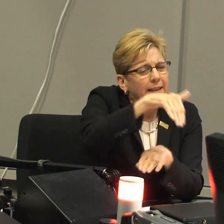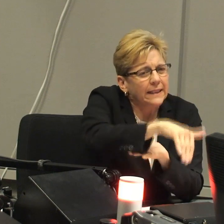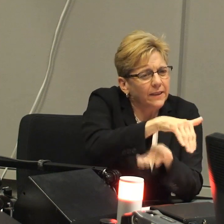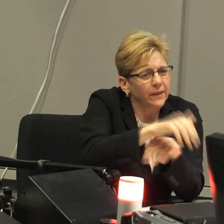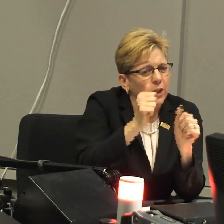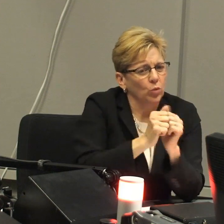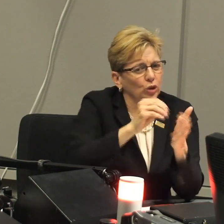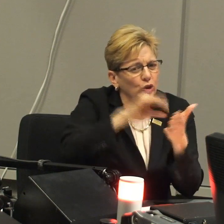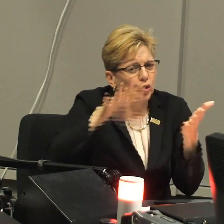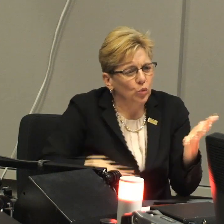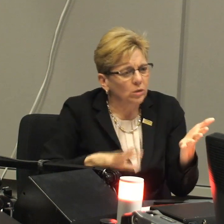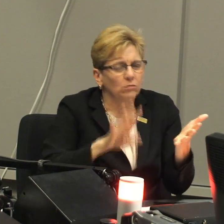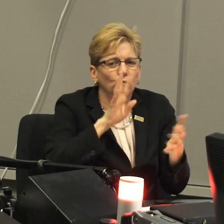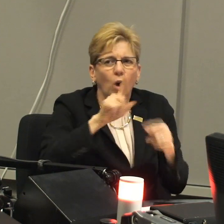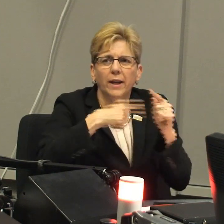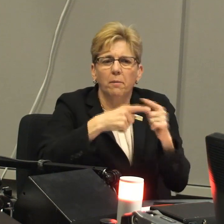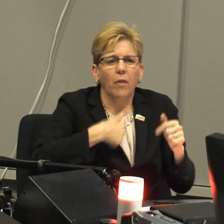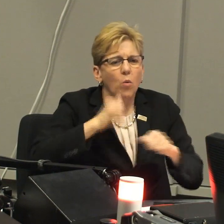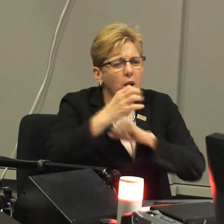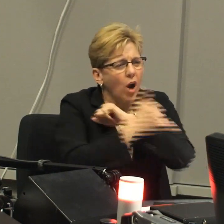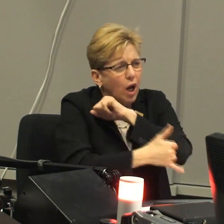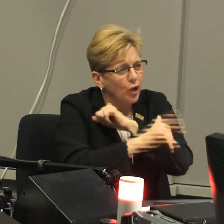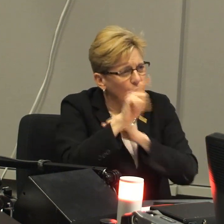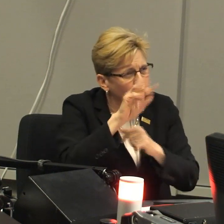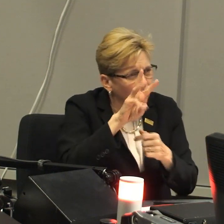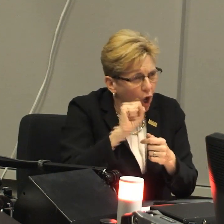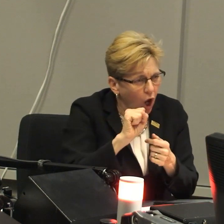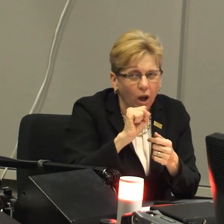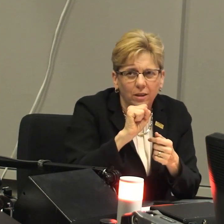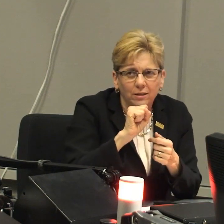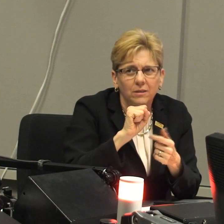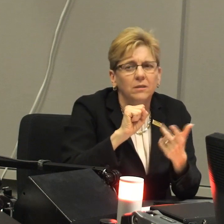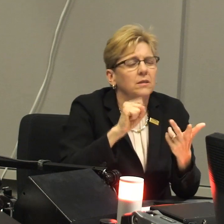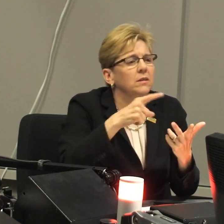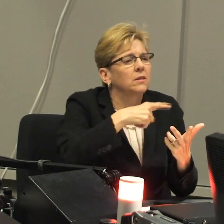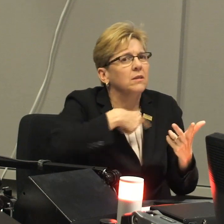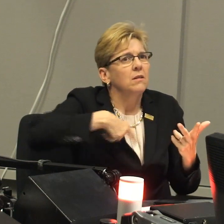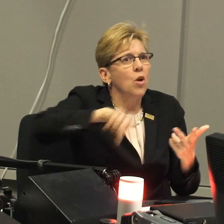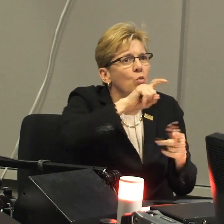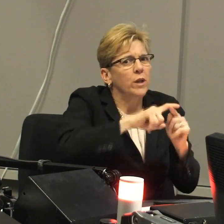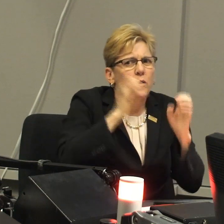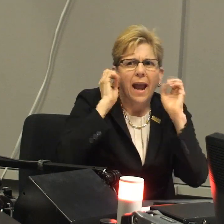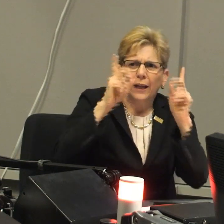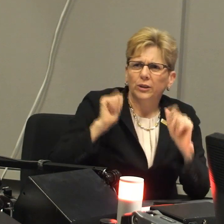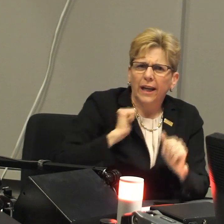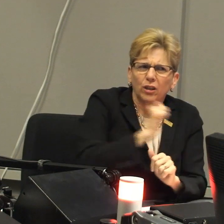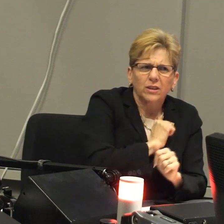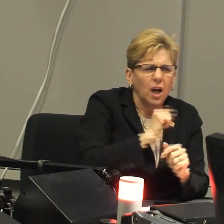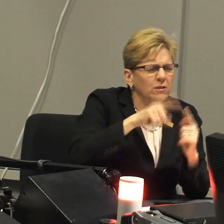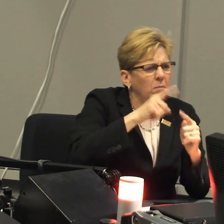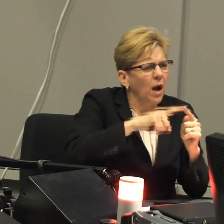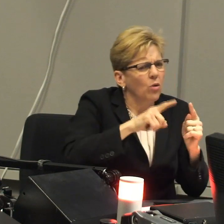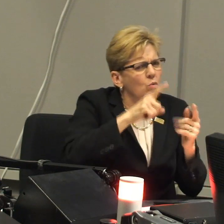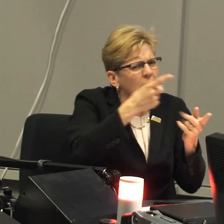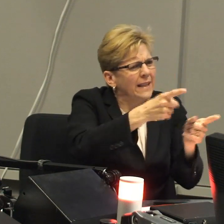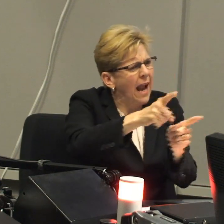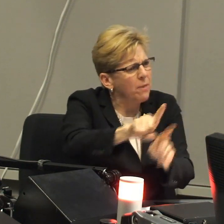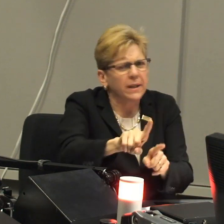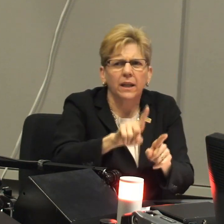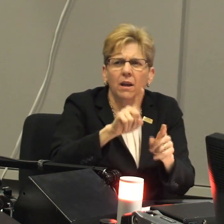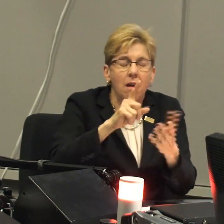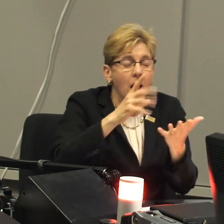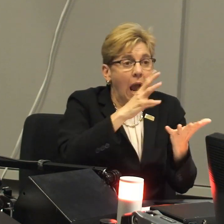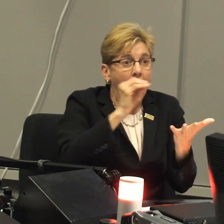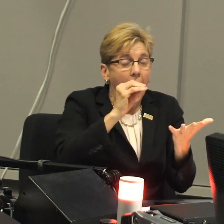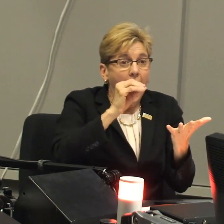And I spent the evening again with the students talking with them about we are a country of laws and we need to educate ourselves